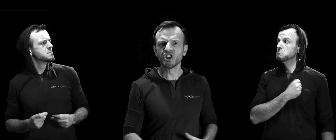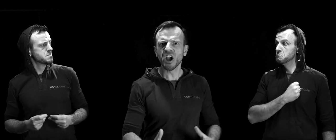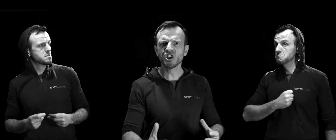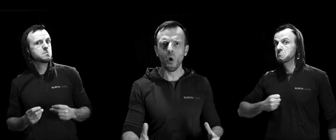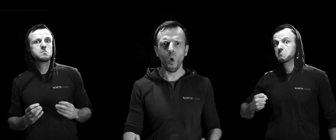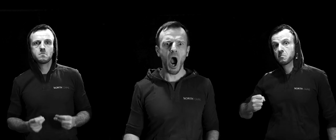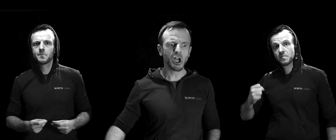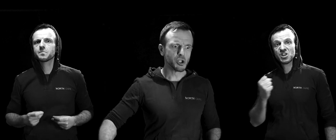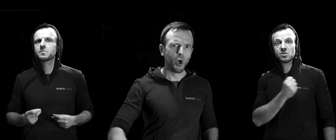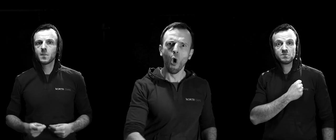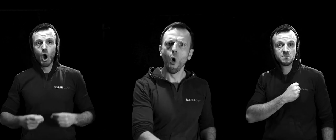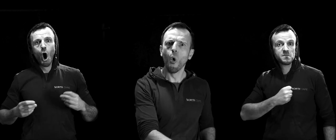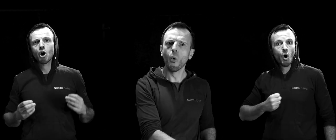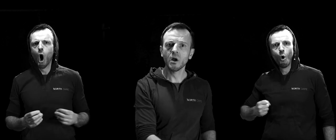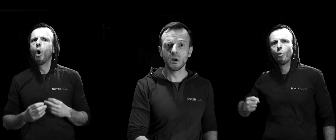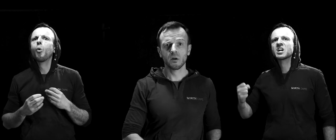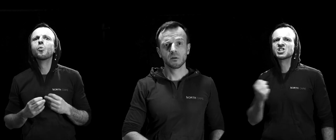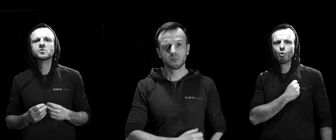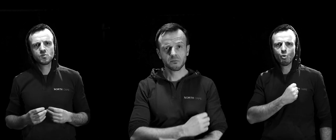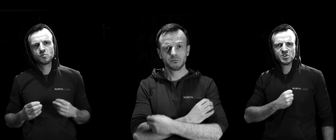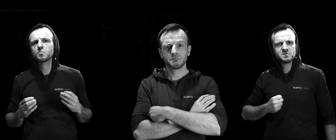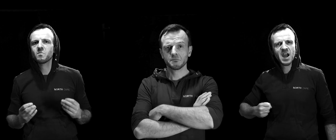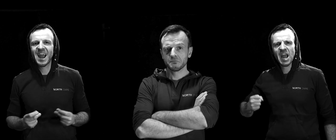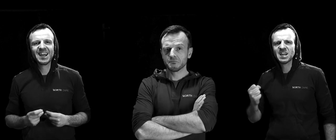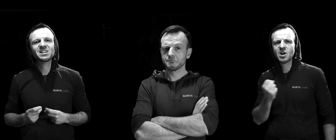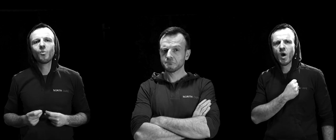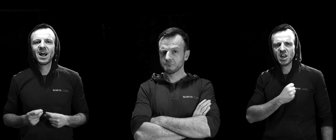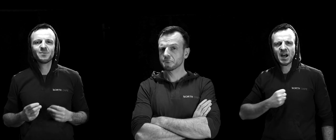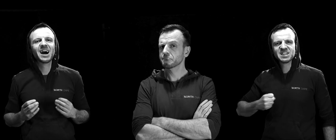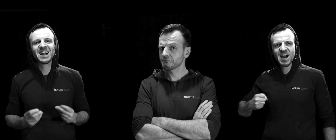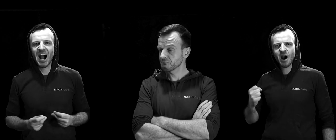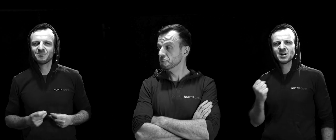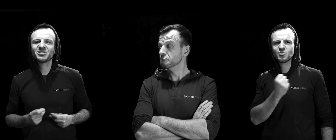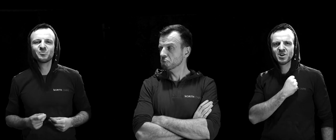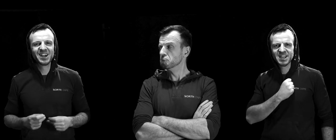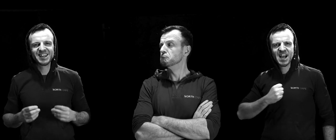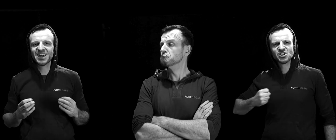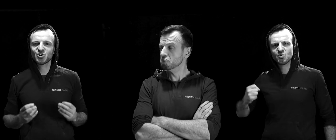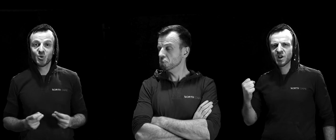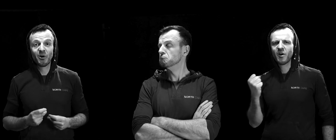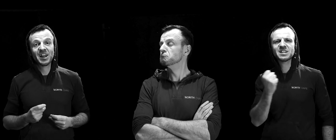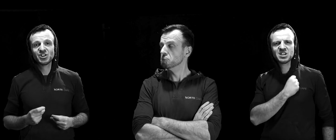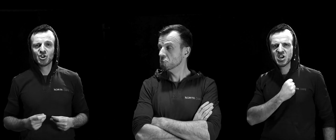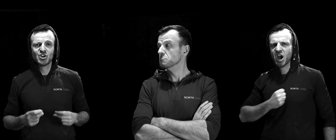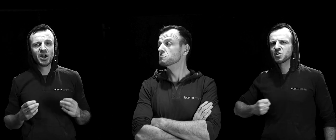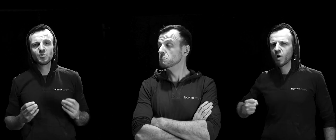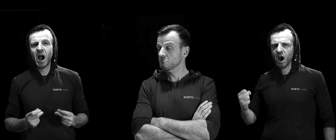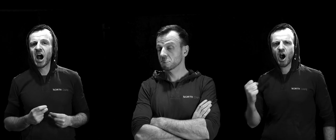he'd take that while he'd tow. Soon may the weatherman come, to bring us sugar and tea and rum.